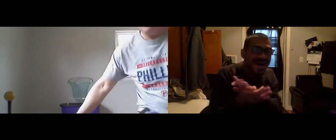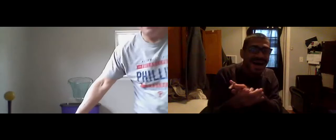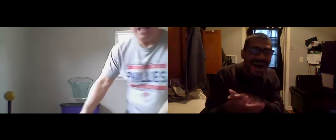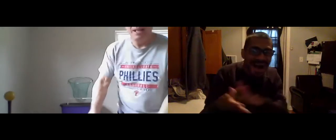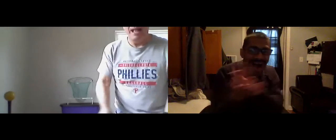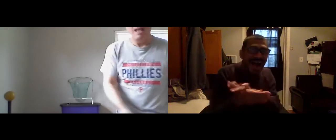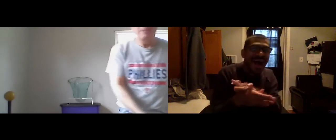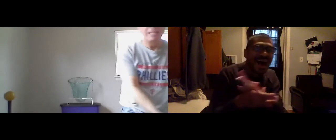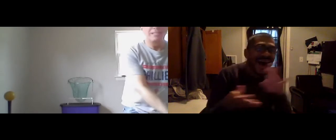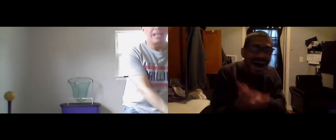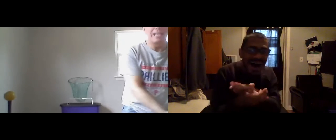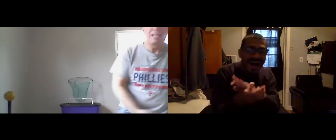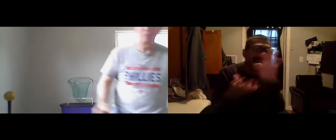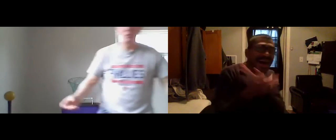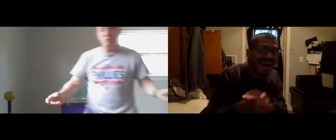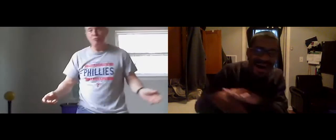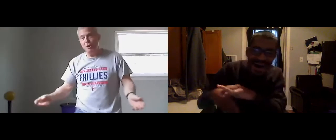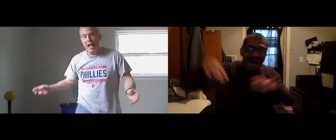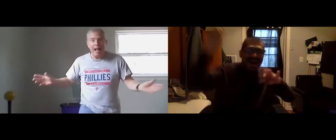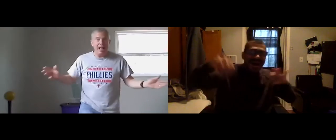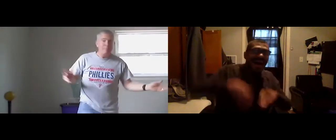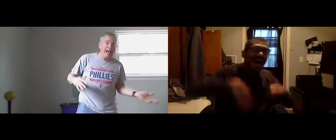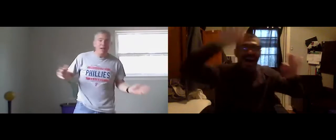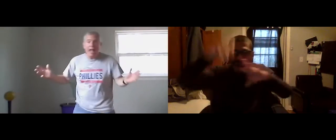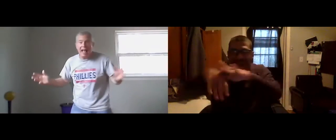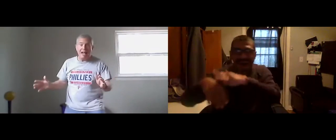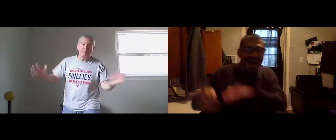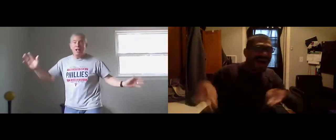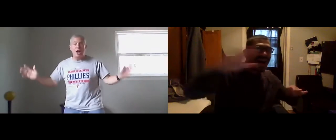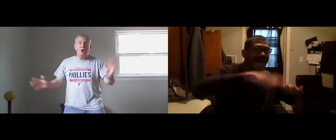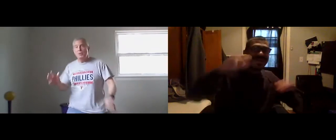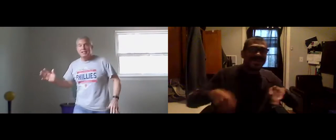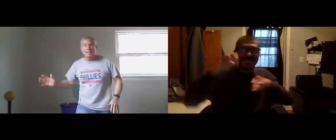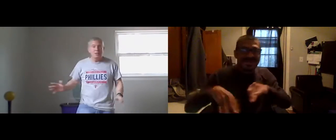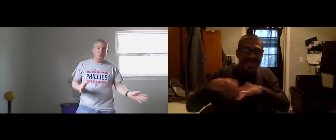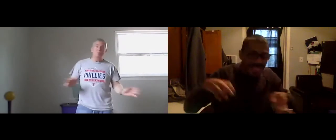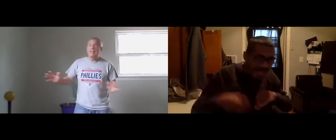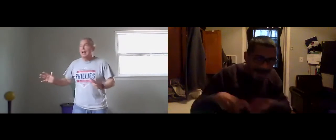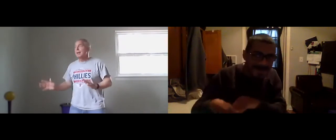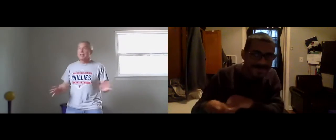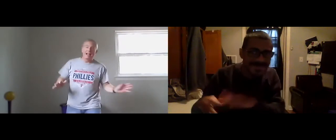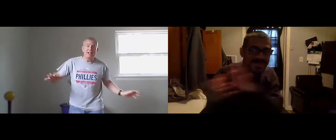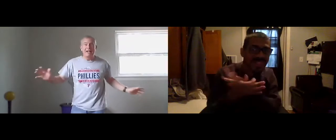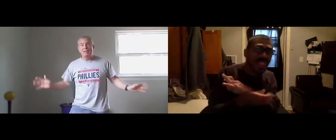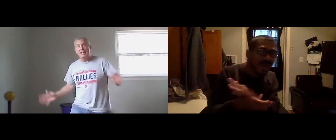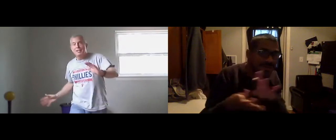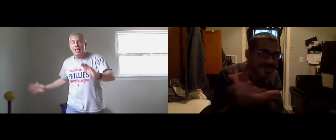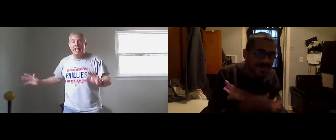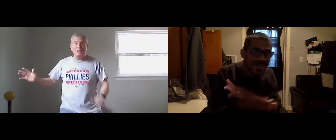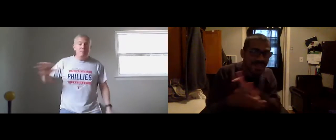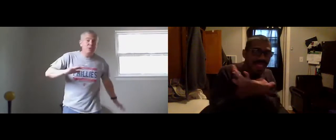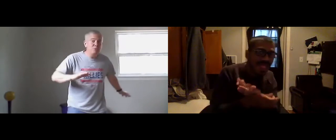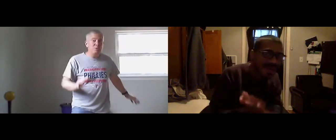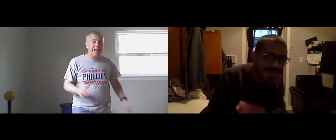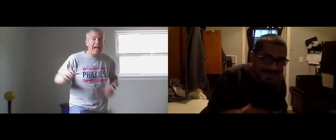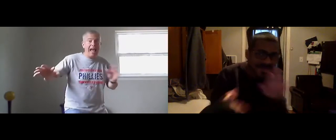like happiness is the truth. Because I'm happy. Clap along if you know what happiness is to